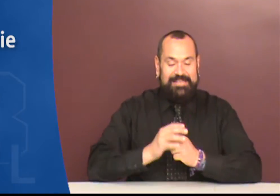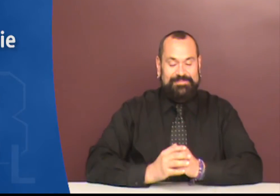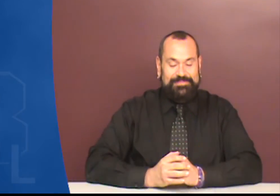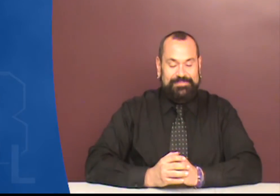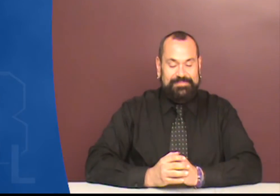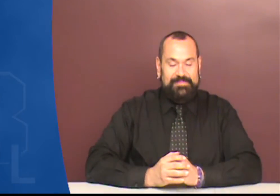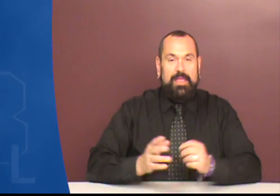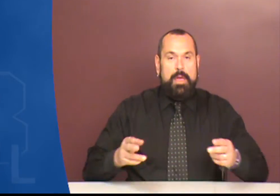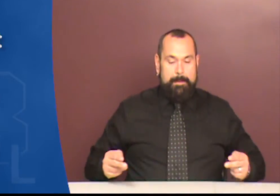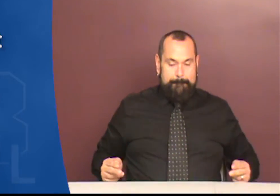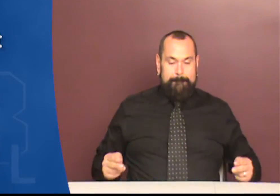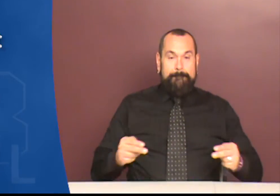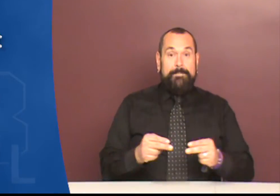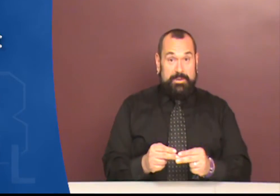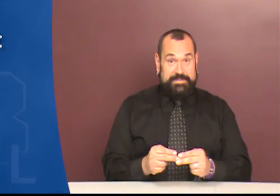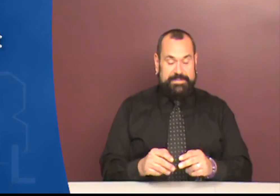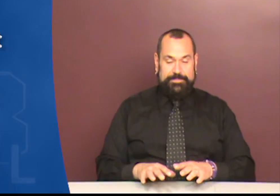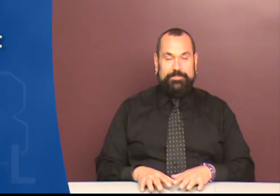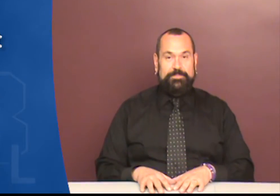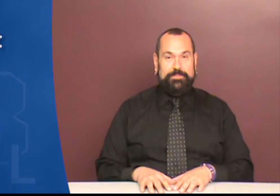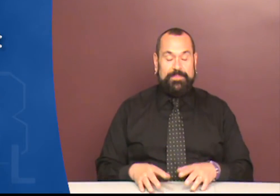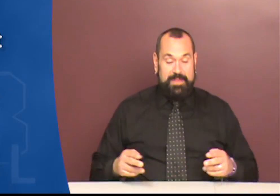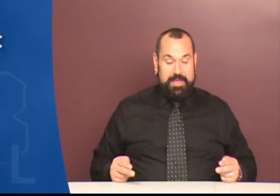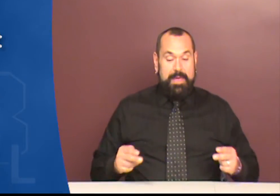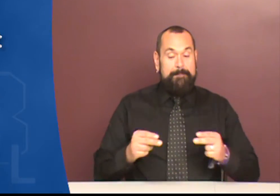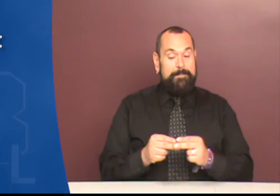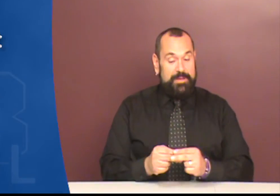Belt. Belt.